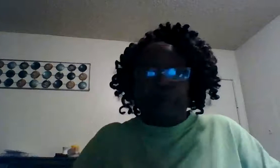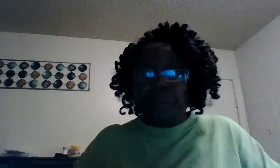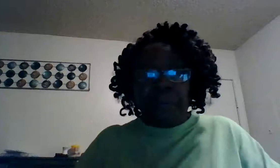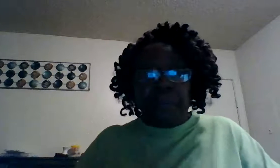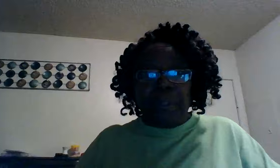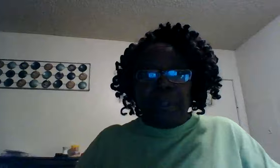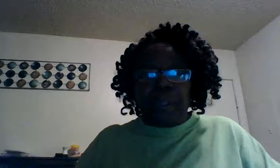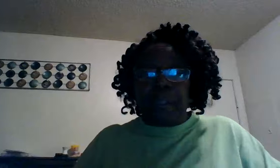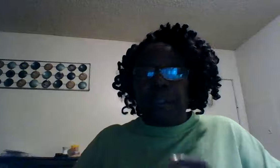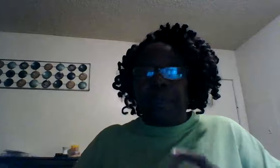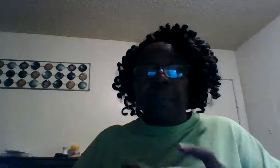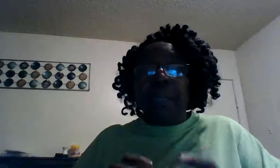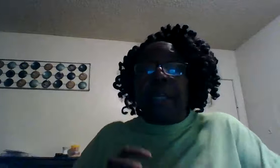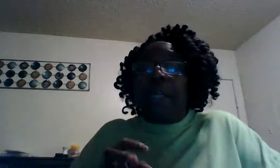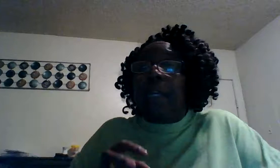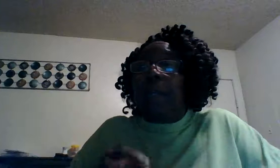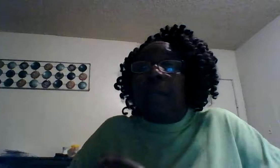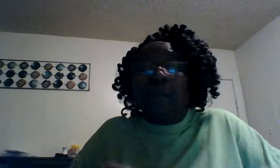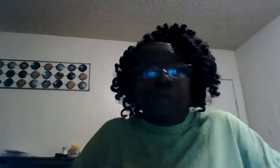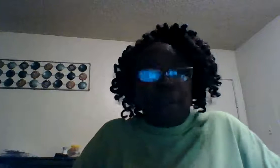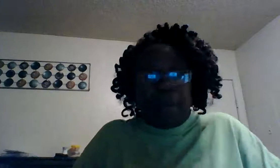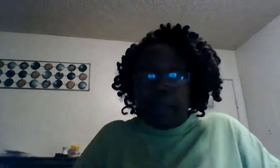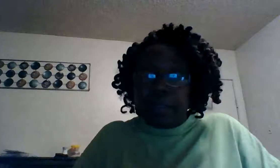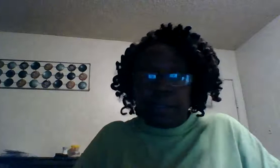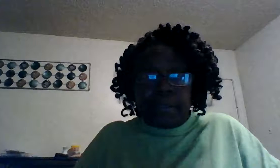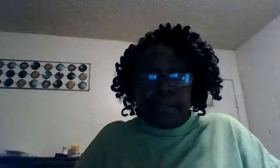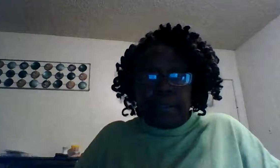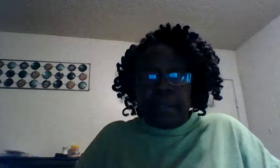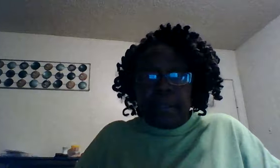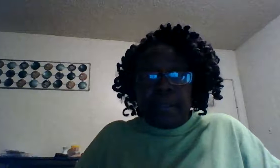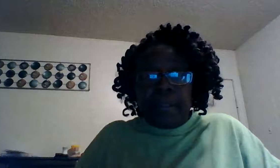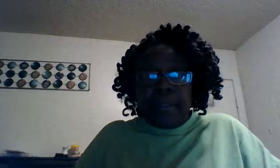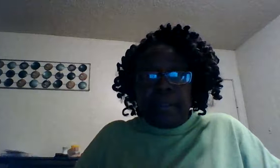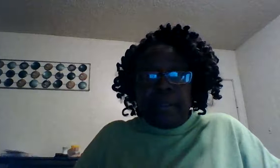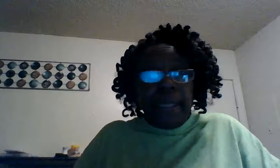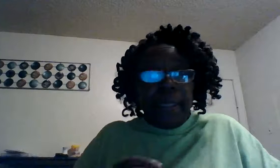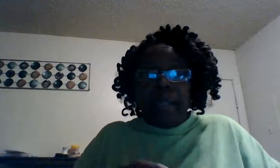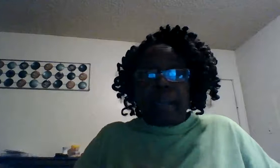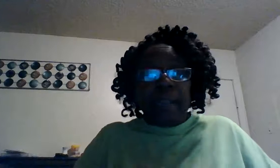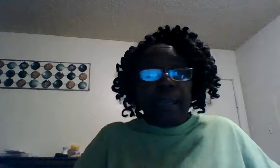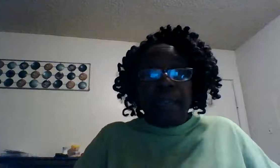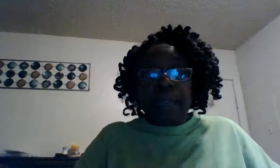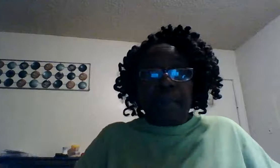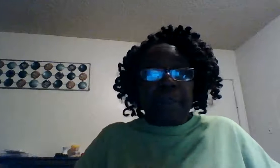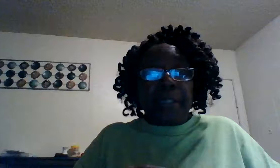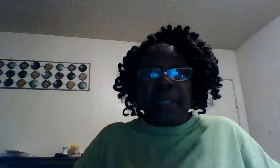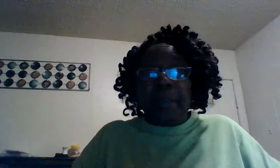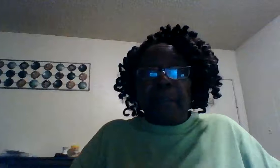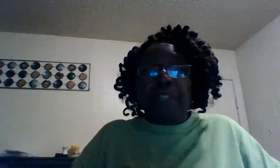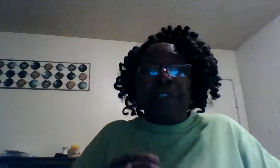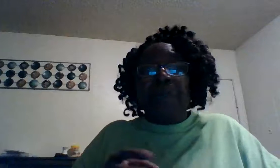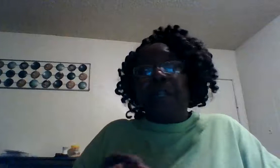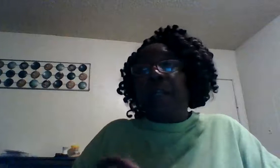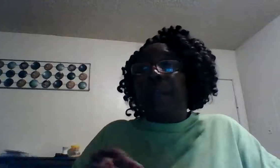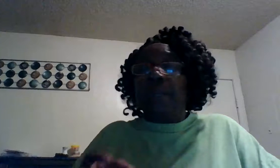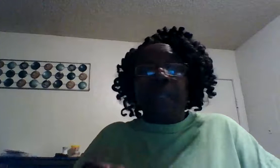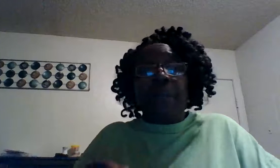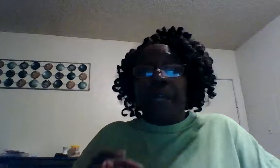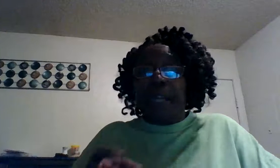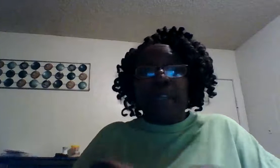you because if I'm in love with Christ then nothing can't separate that love because you're in love with him and